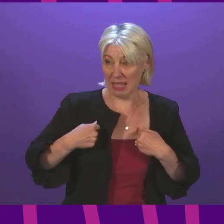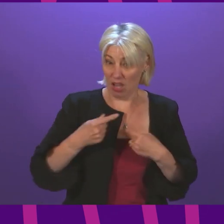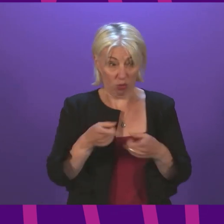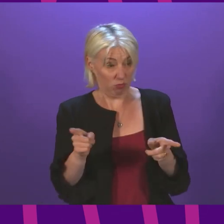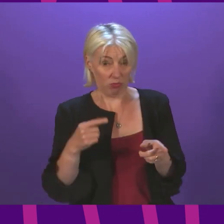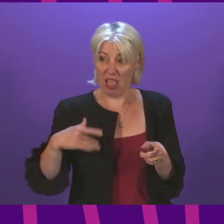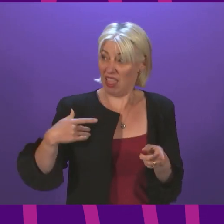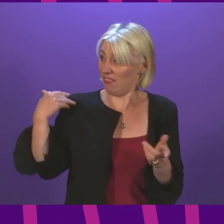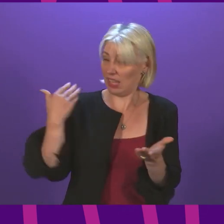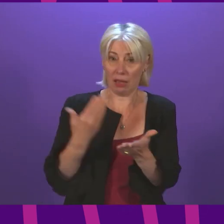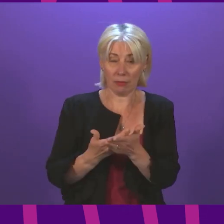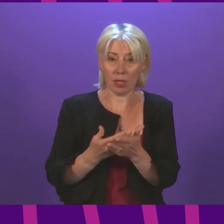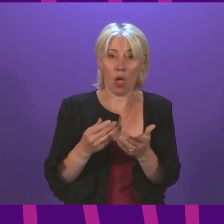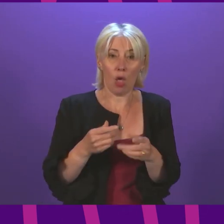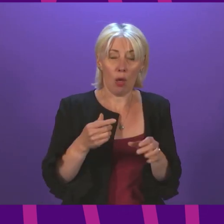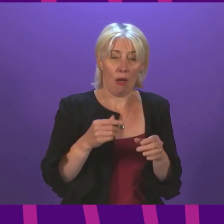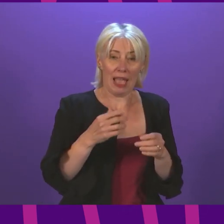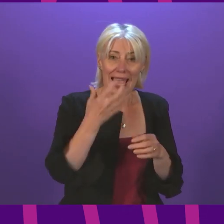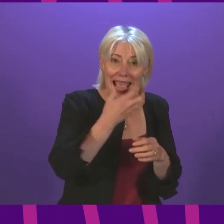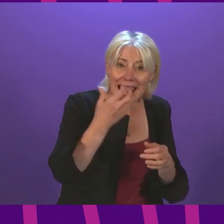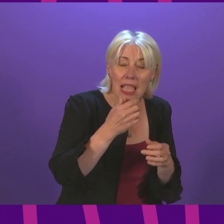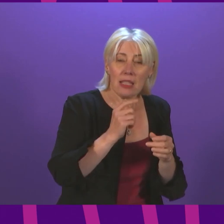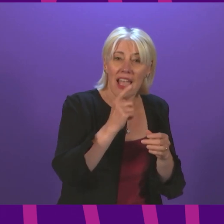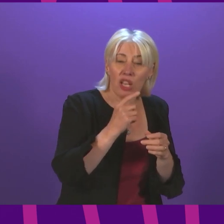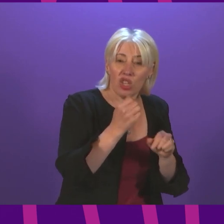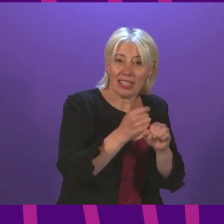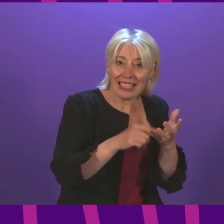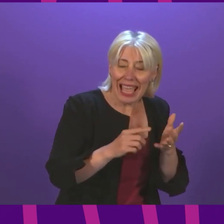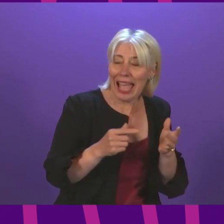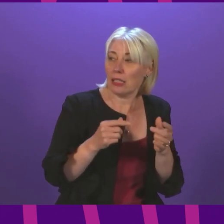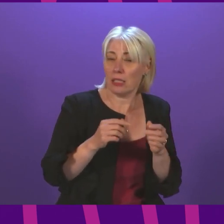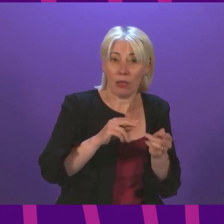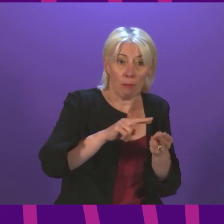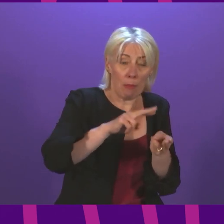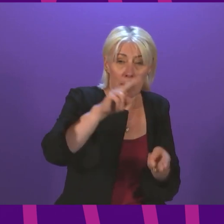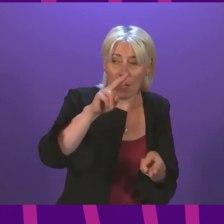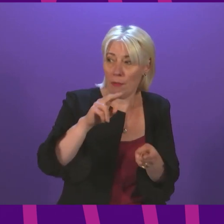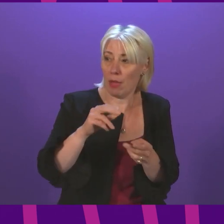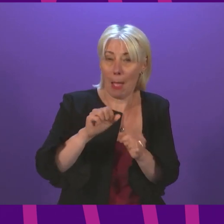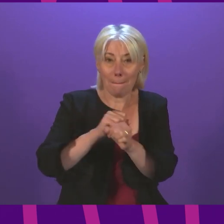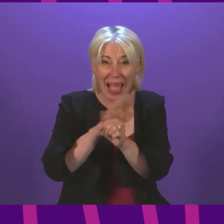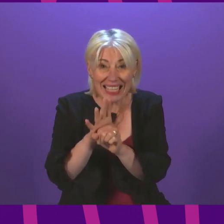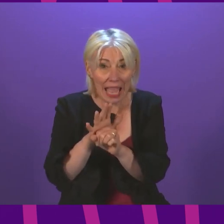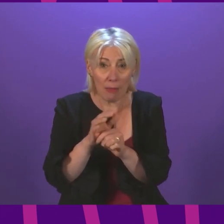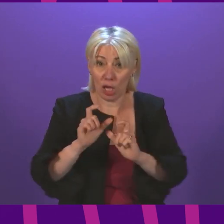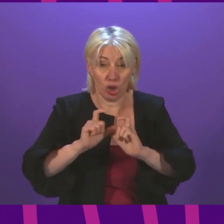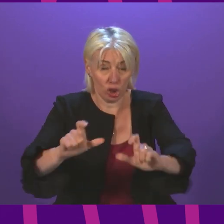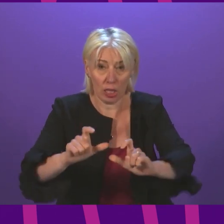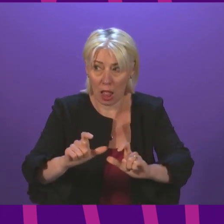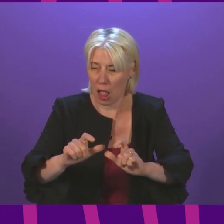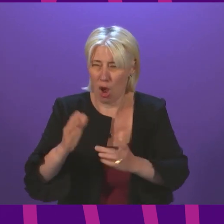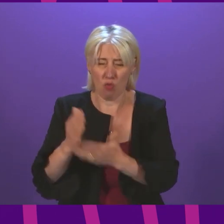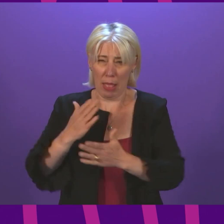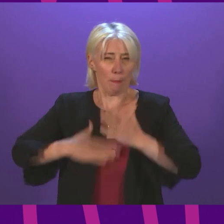when fuel and other living costs are rising and we are recovering from a pandemic is as ridiculous as it is morally reprehensible.